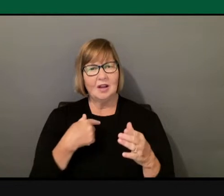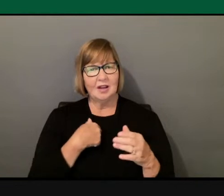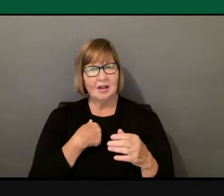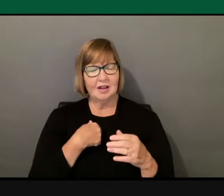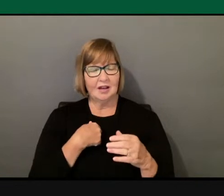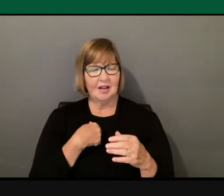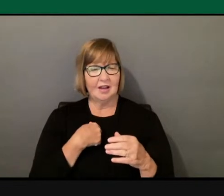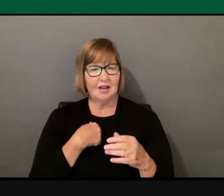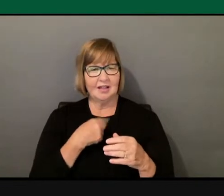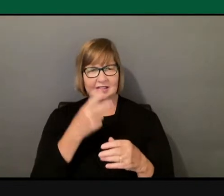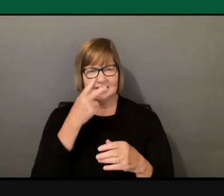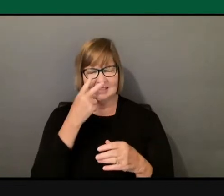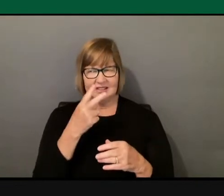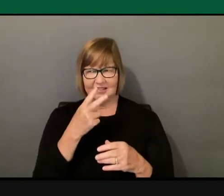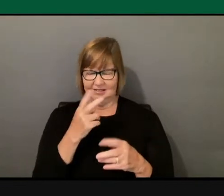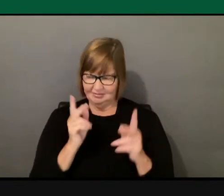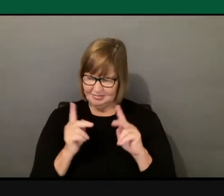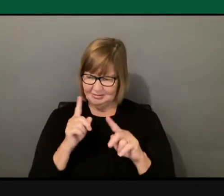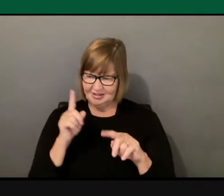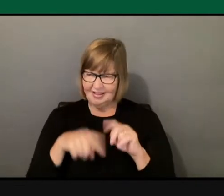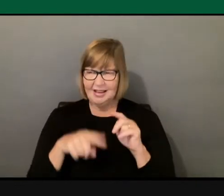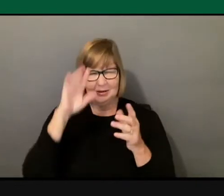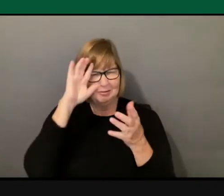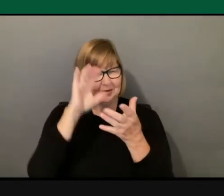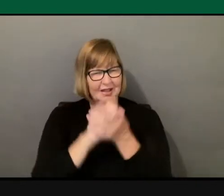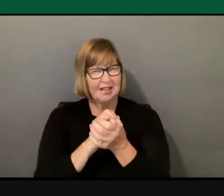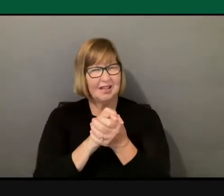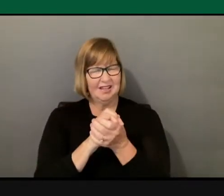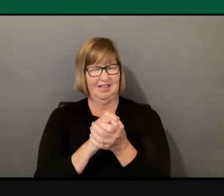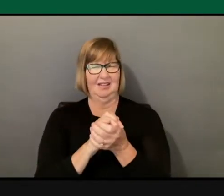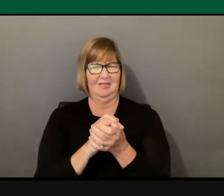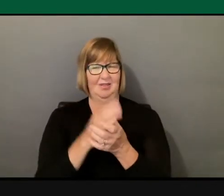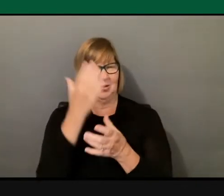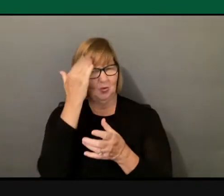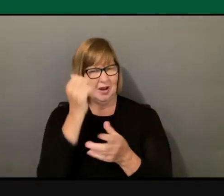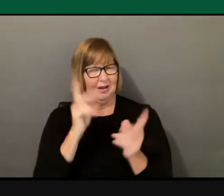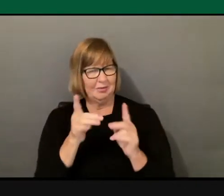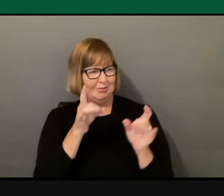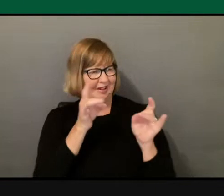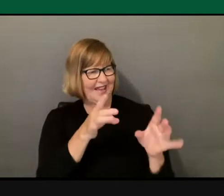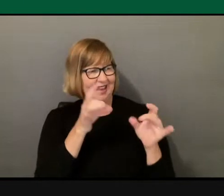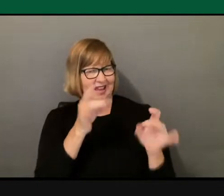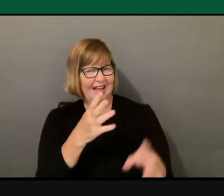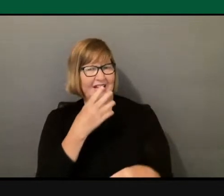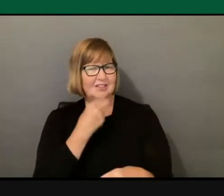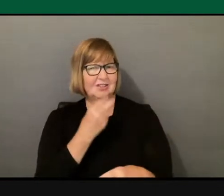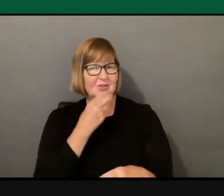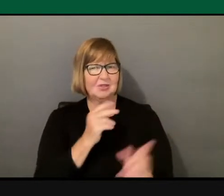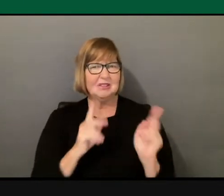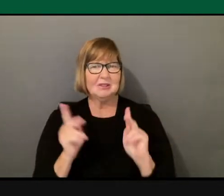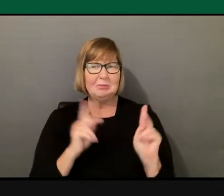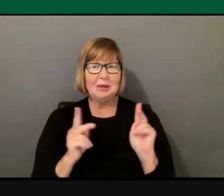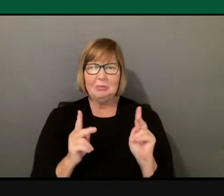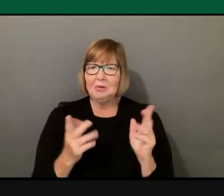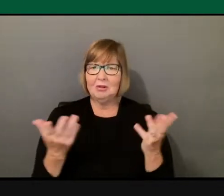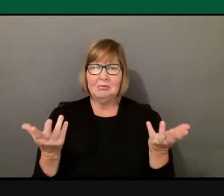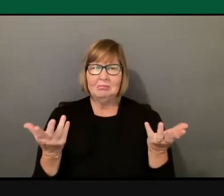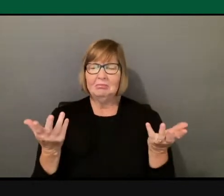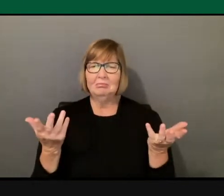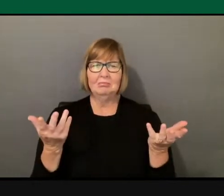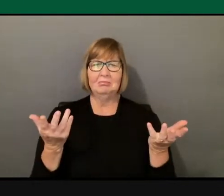incomprehension. Because why would people hate Jews people? Like, I don't know anybody who's,